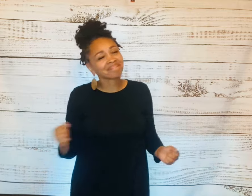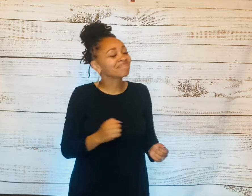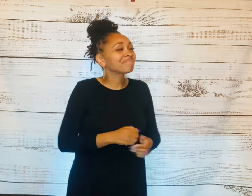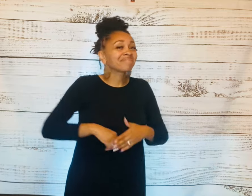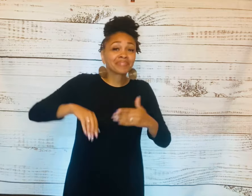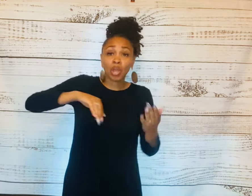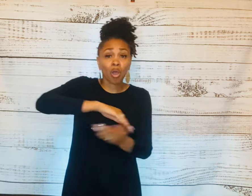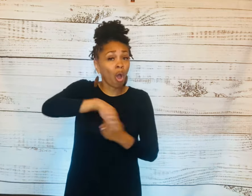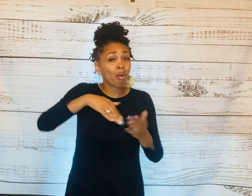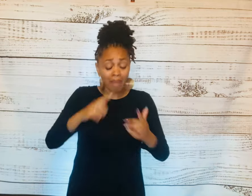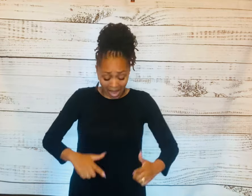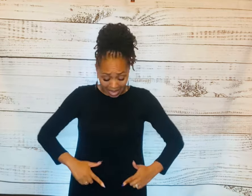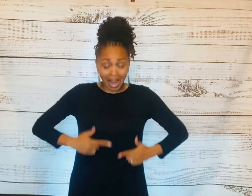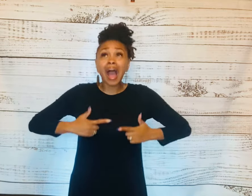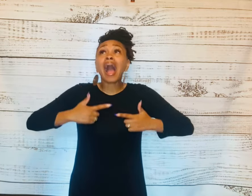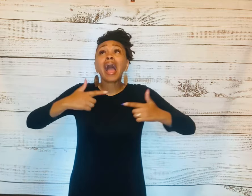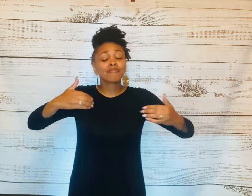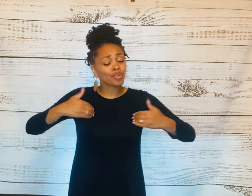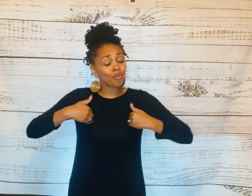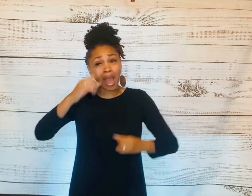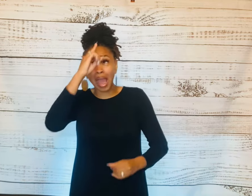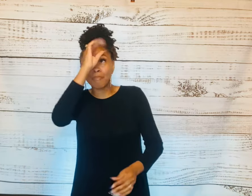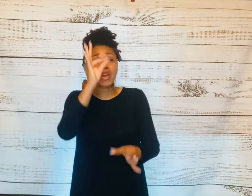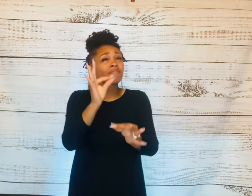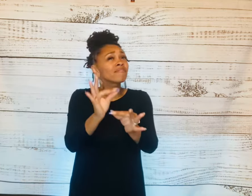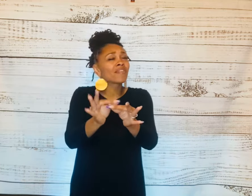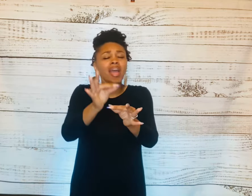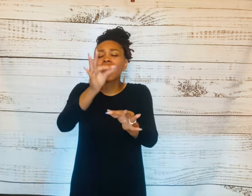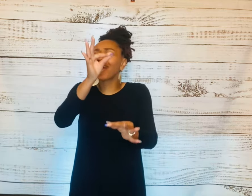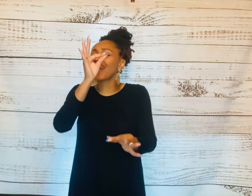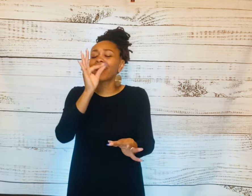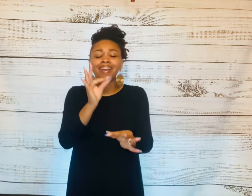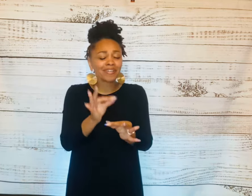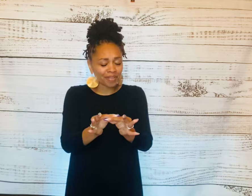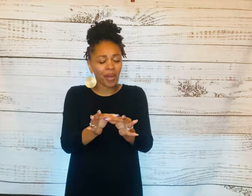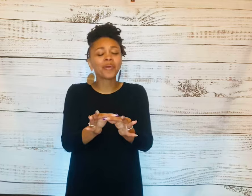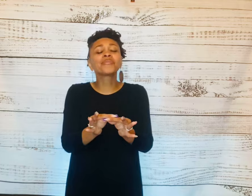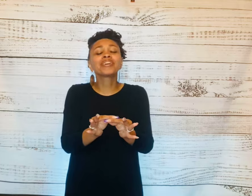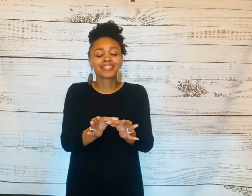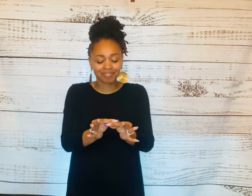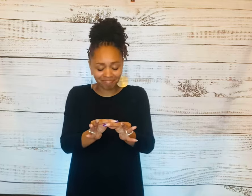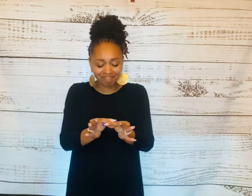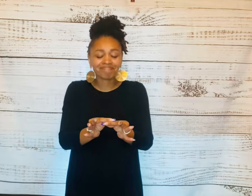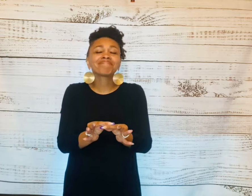In all my life You have been faithful In